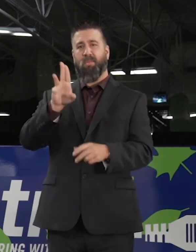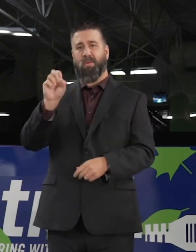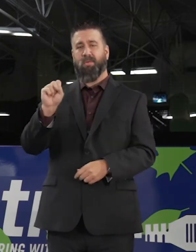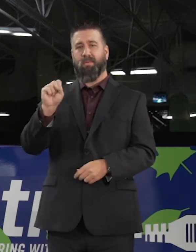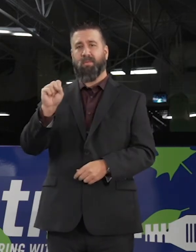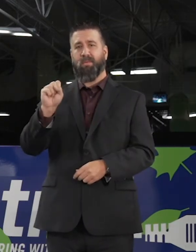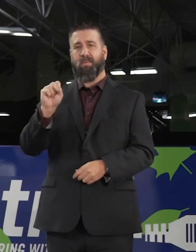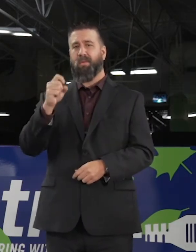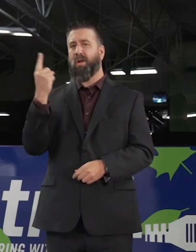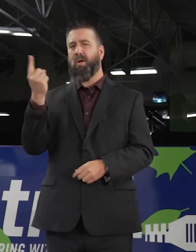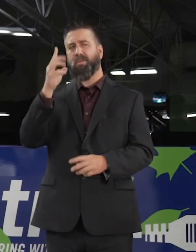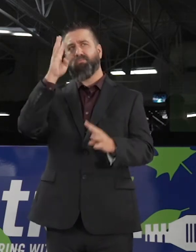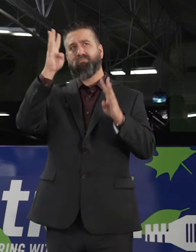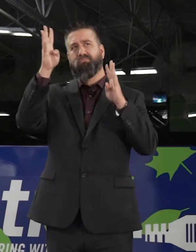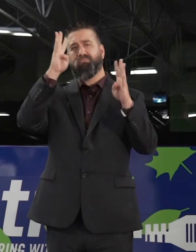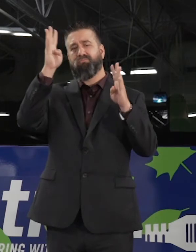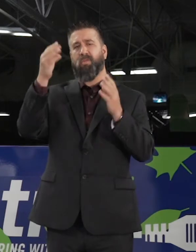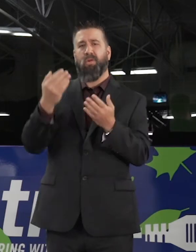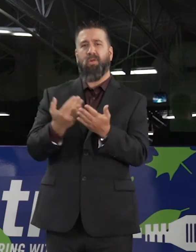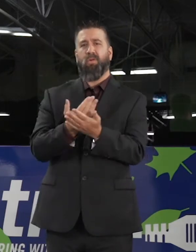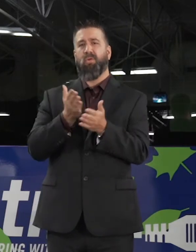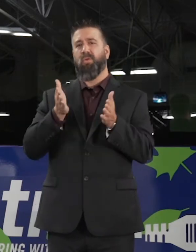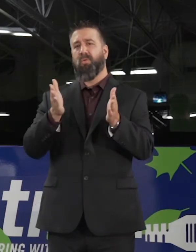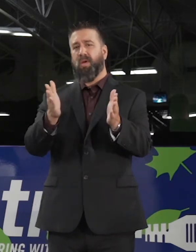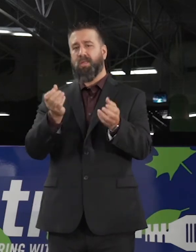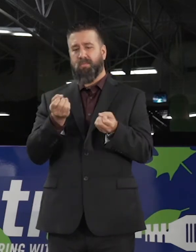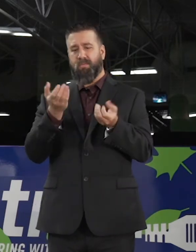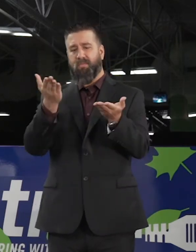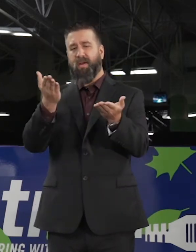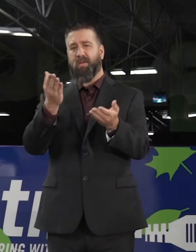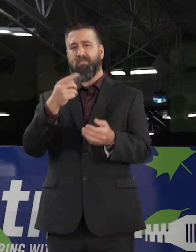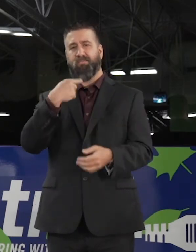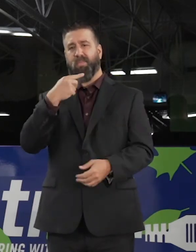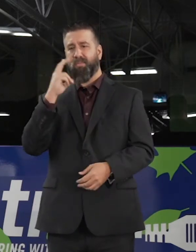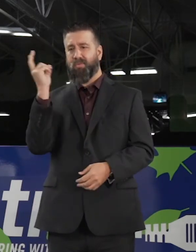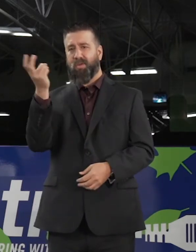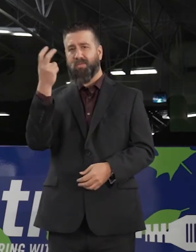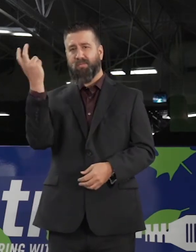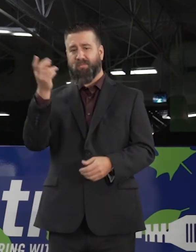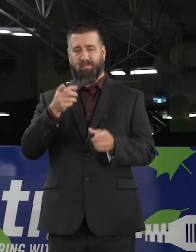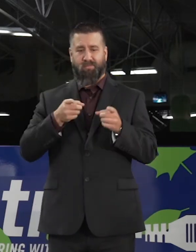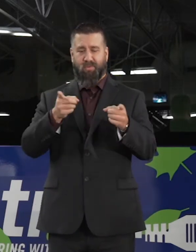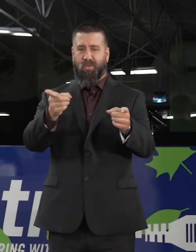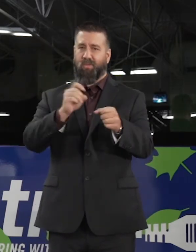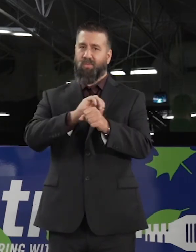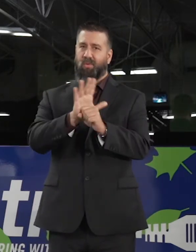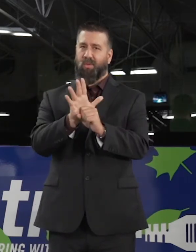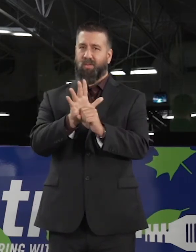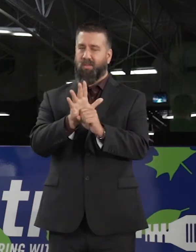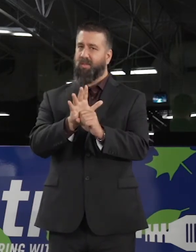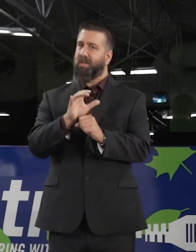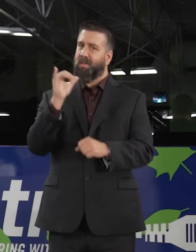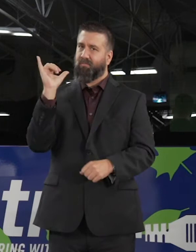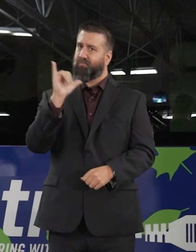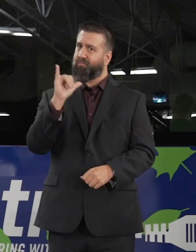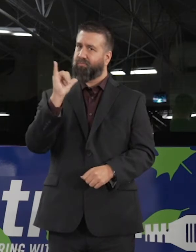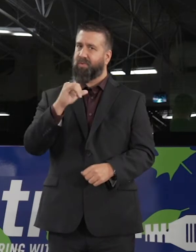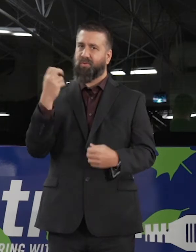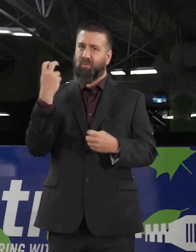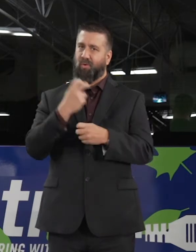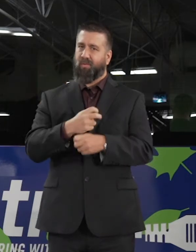provide public transportation during a pandemic, which is an extraordinary, challenging time.